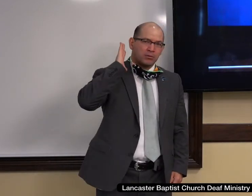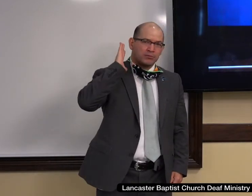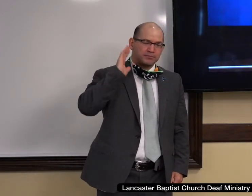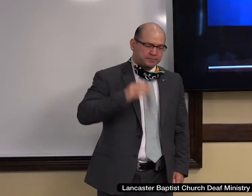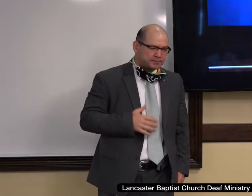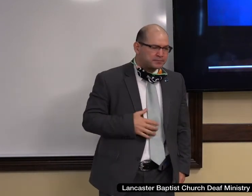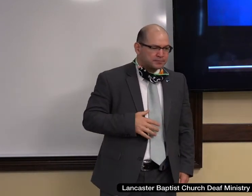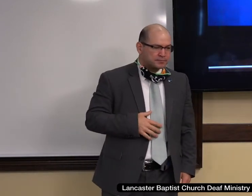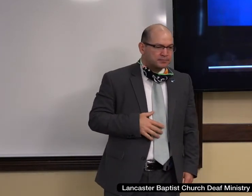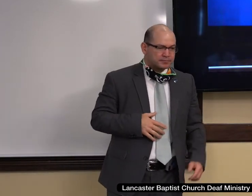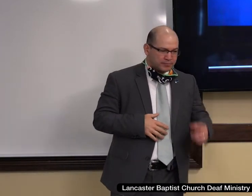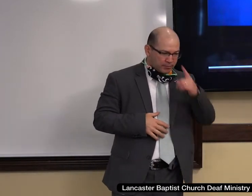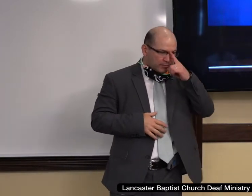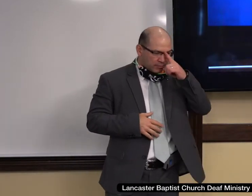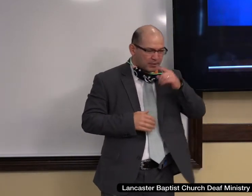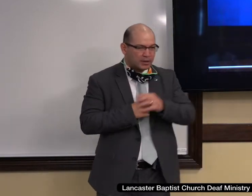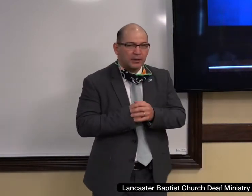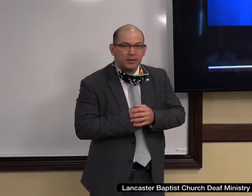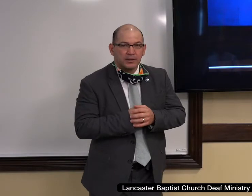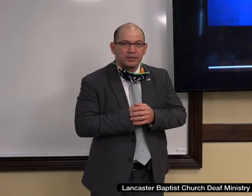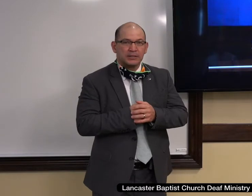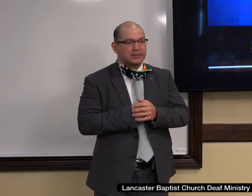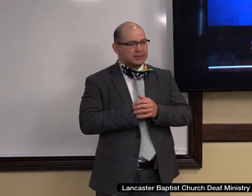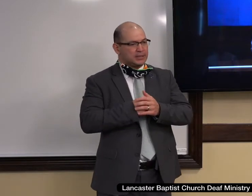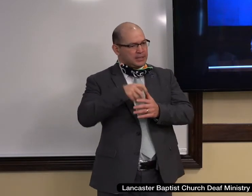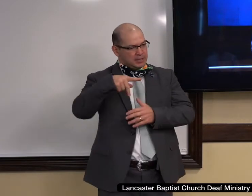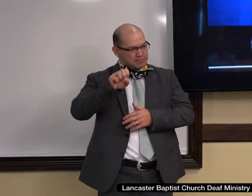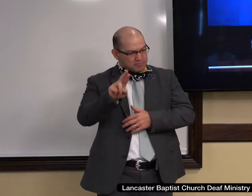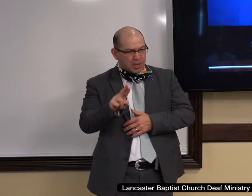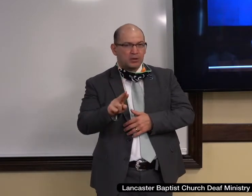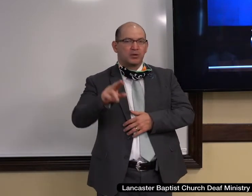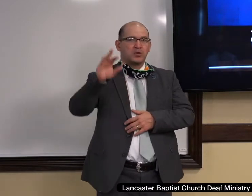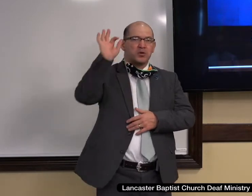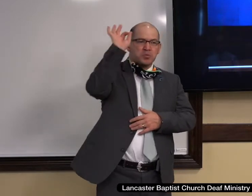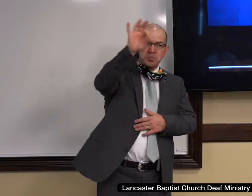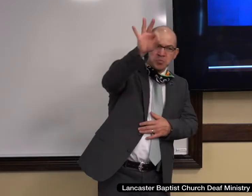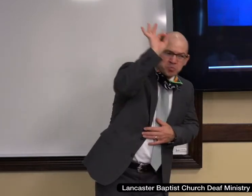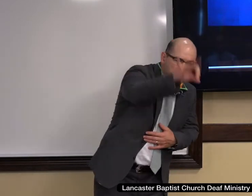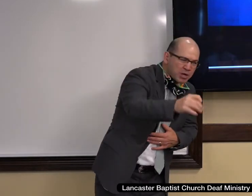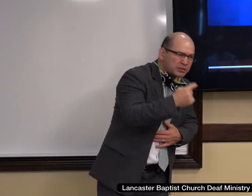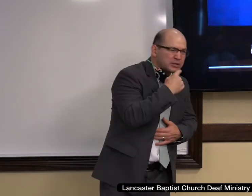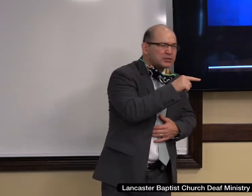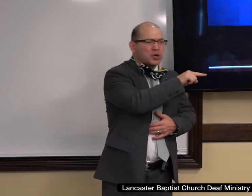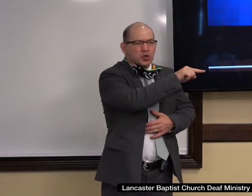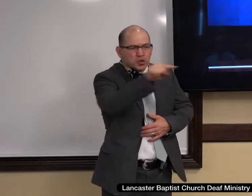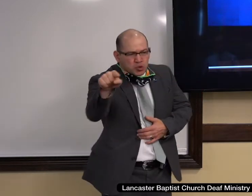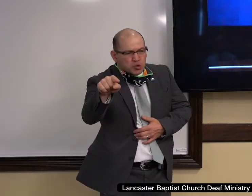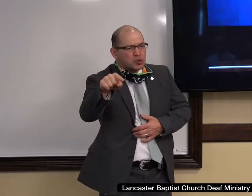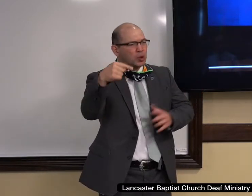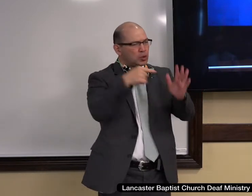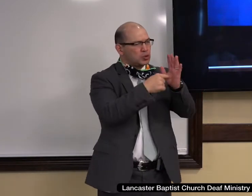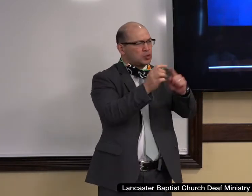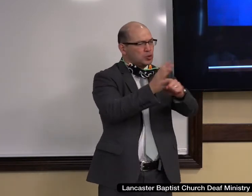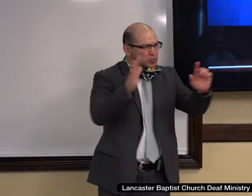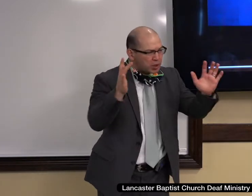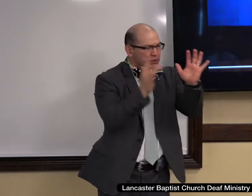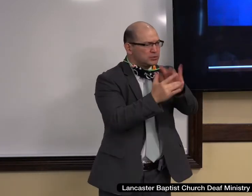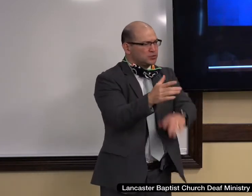all and to all the people of Israel, that by the name of Jesus Christ of Nazareth, whom he crucified, whom God raised from the dead, even by him, doth this man stand here